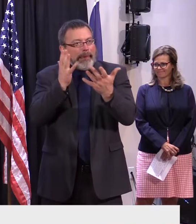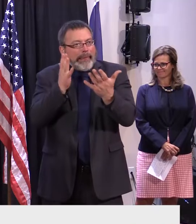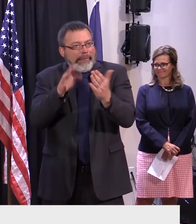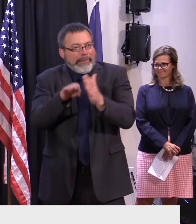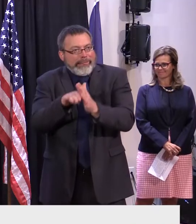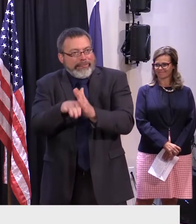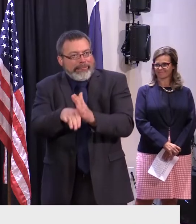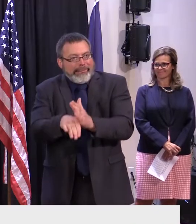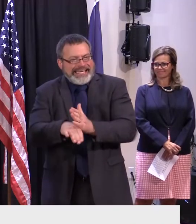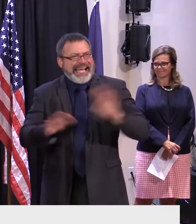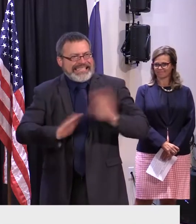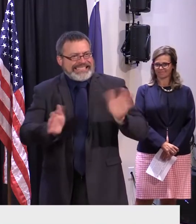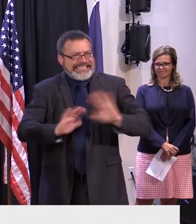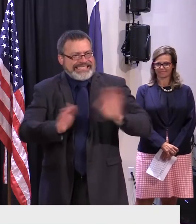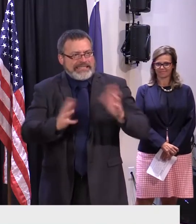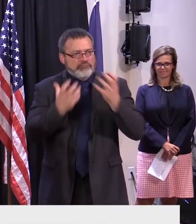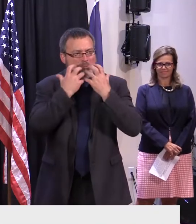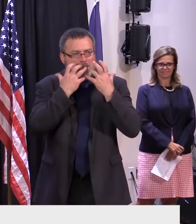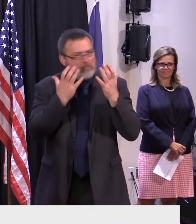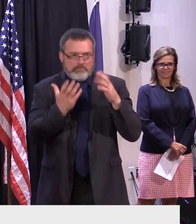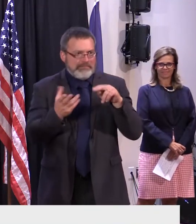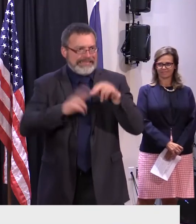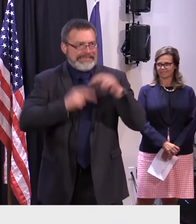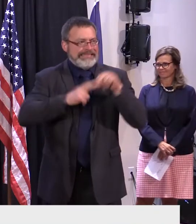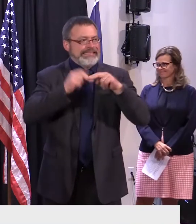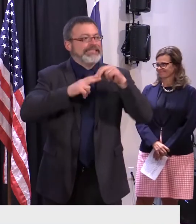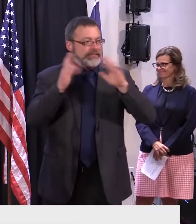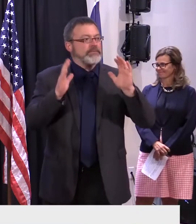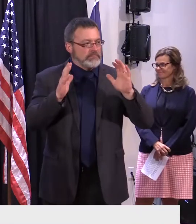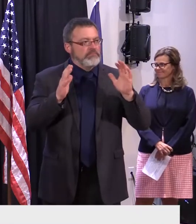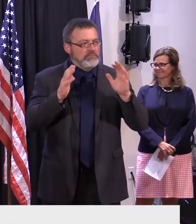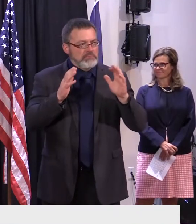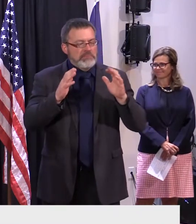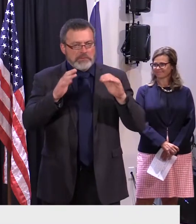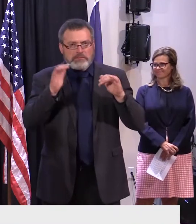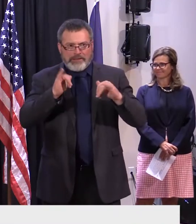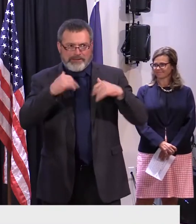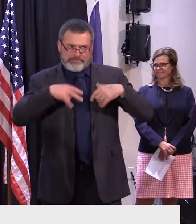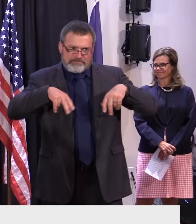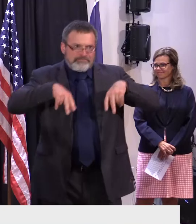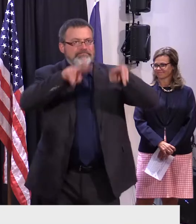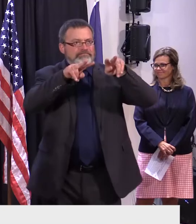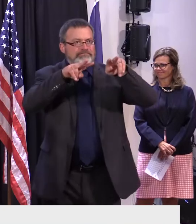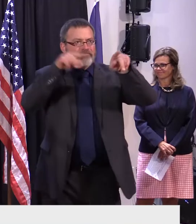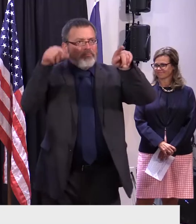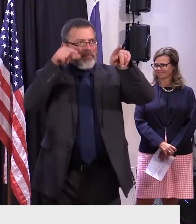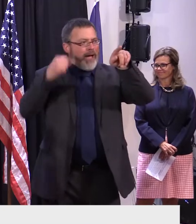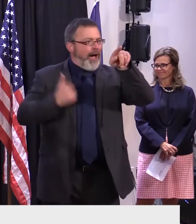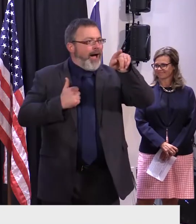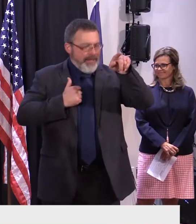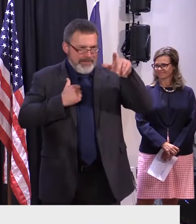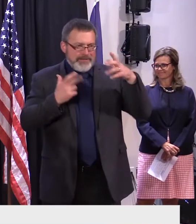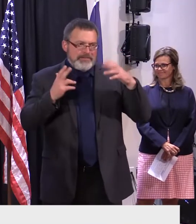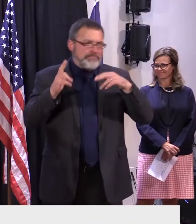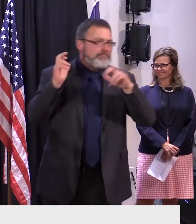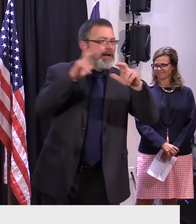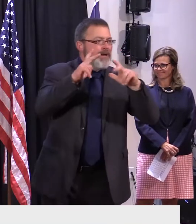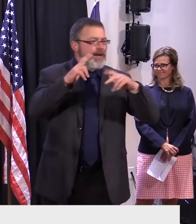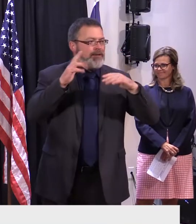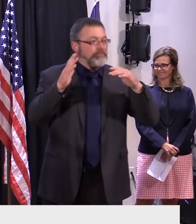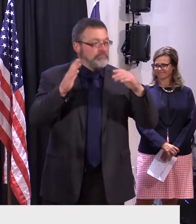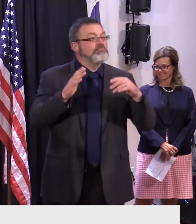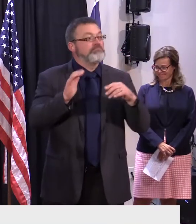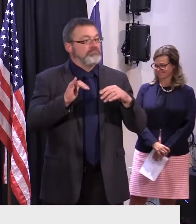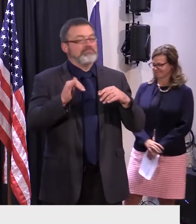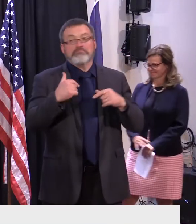neighbors to the north. Secretary Curley and Commissioner Goldstein were also on the trip. And we'll have more to say about the opportunities ahead of